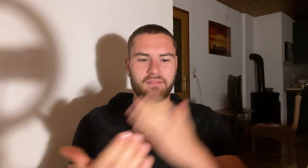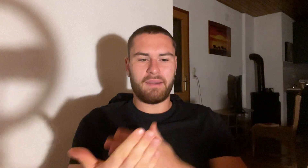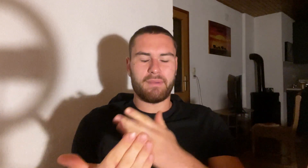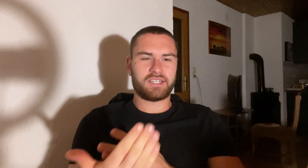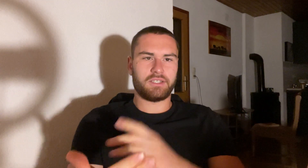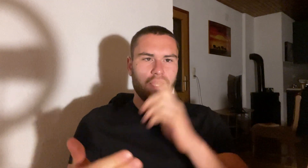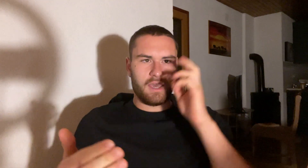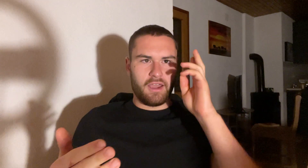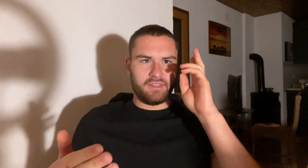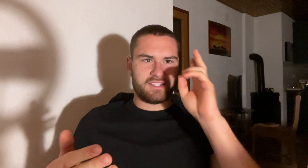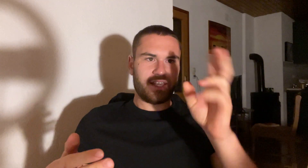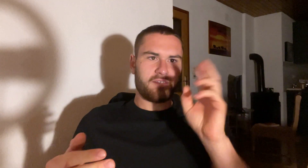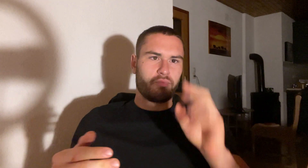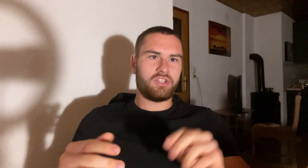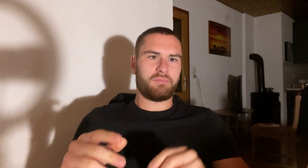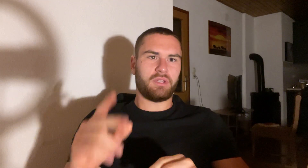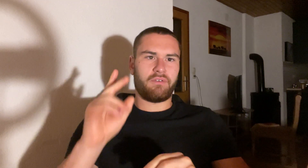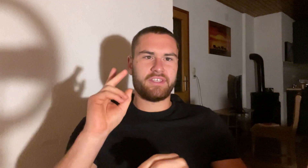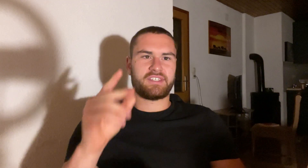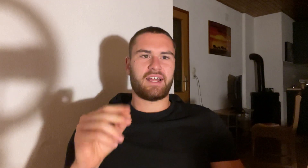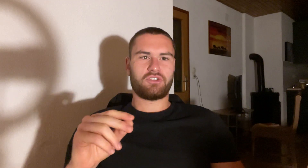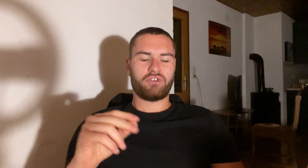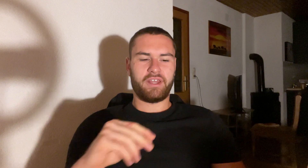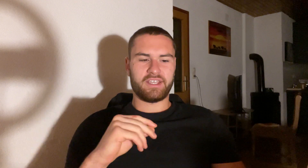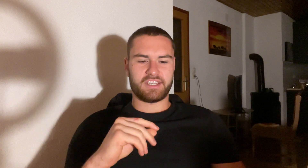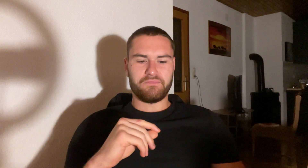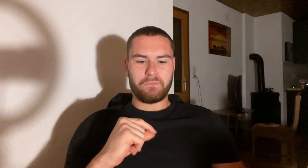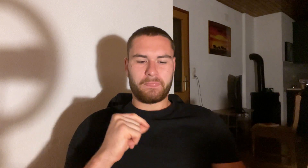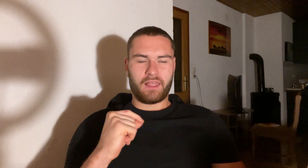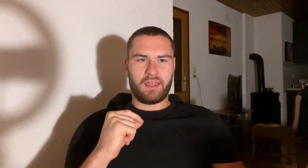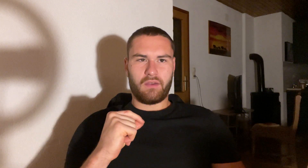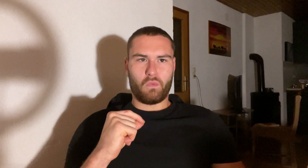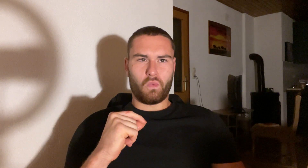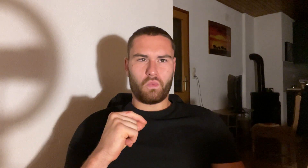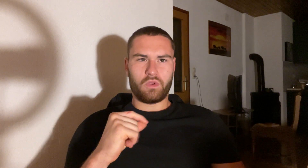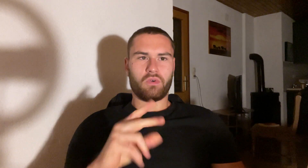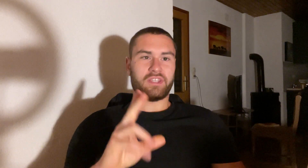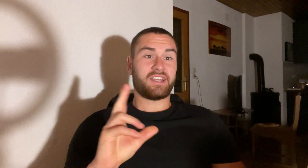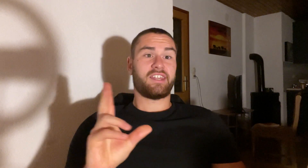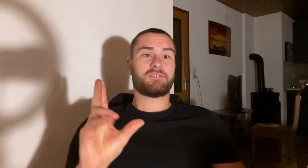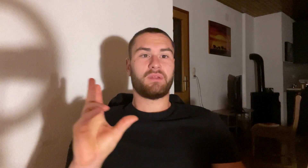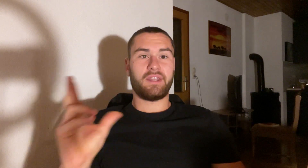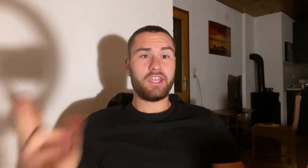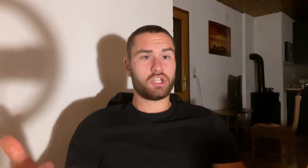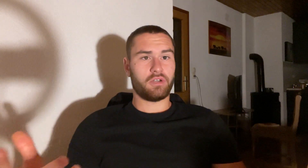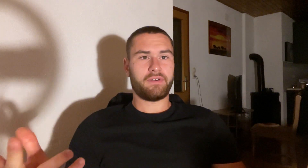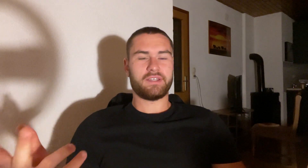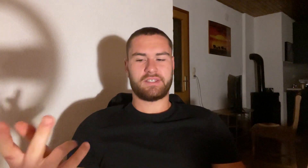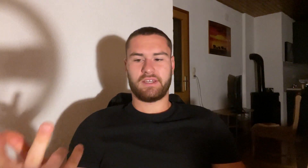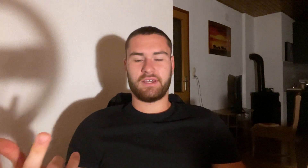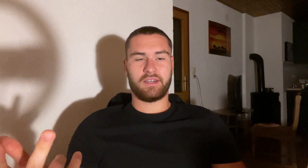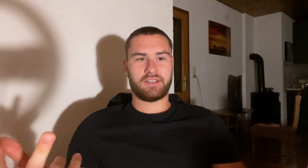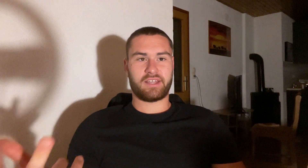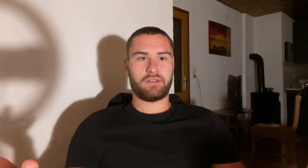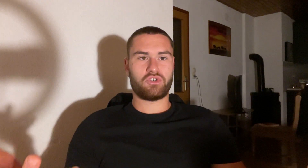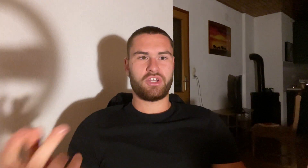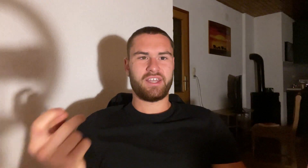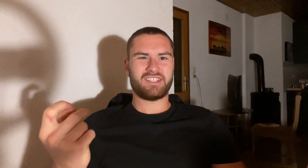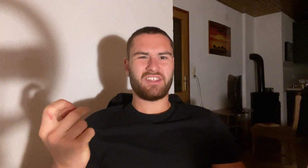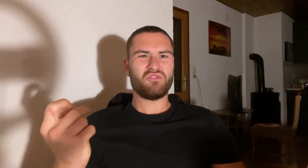my muscle. The second principle of his style training is, you know, the second explanation of his style of training is that you